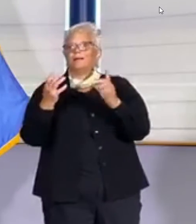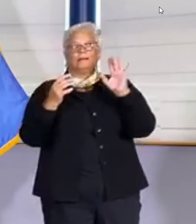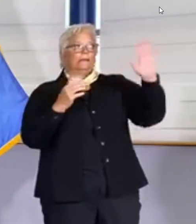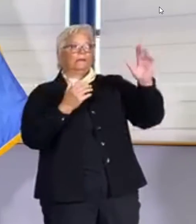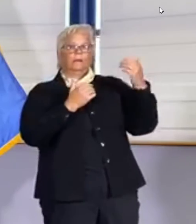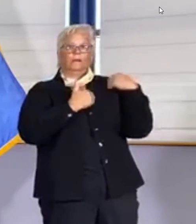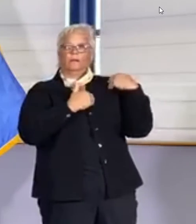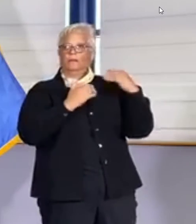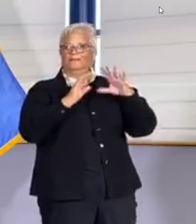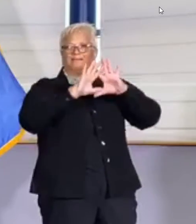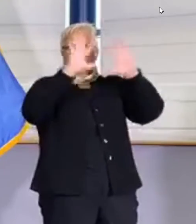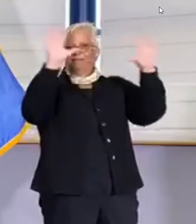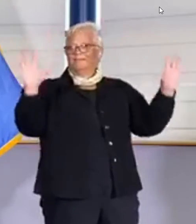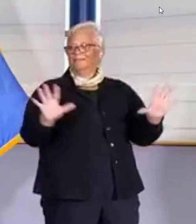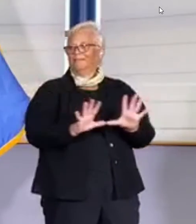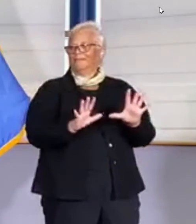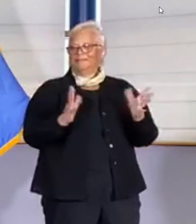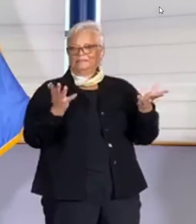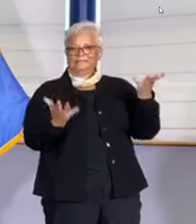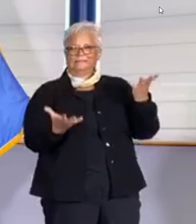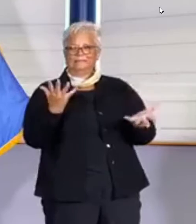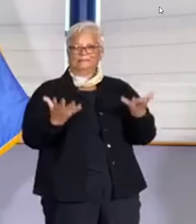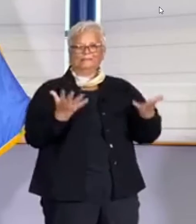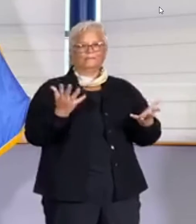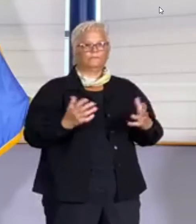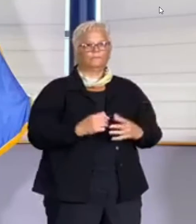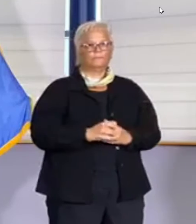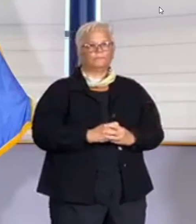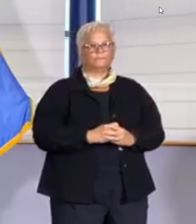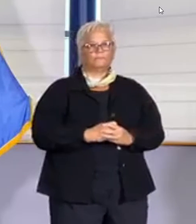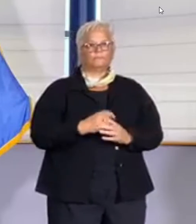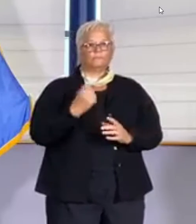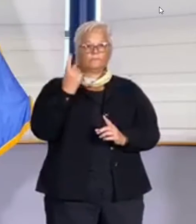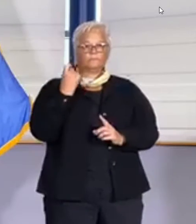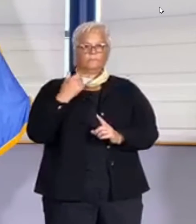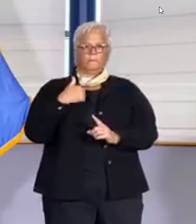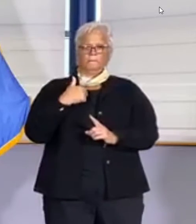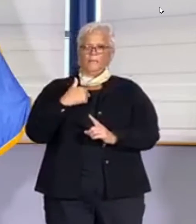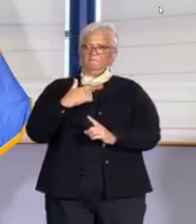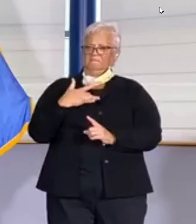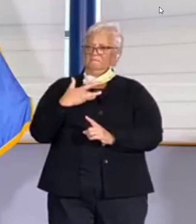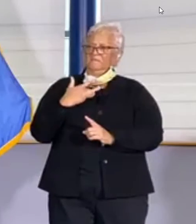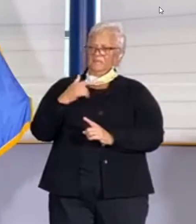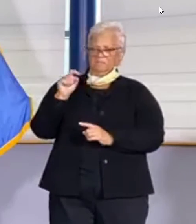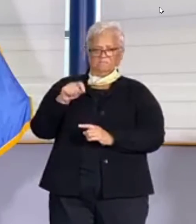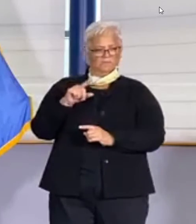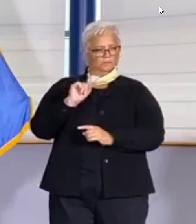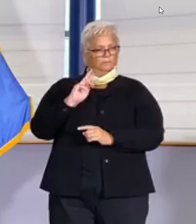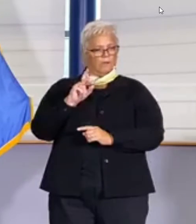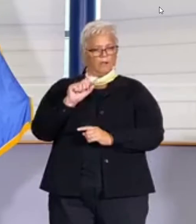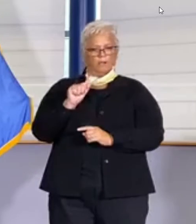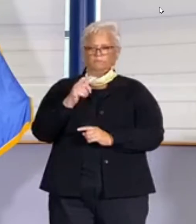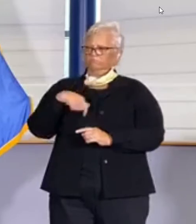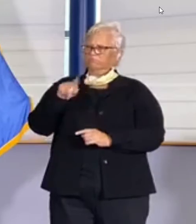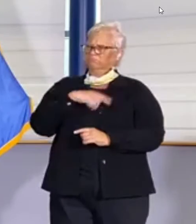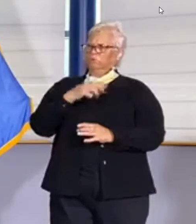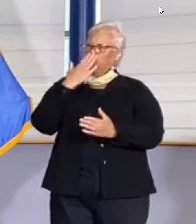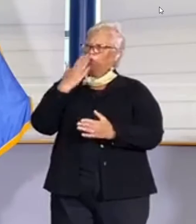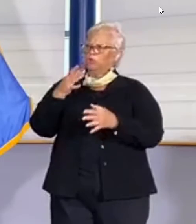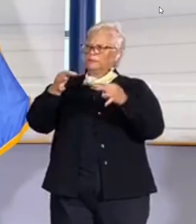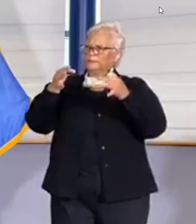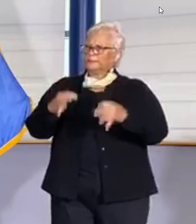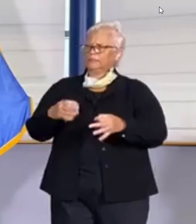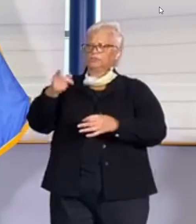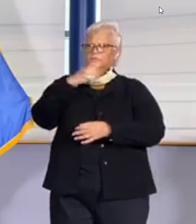Tulsa and I think helps us make better decisions relative to Tulsa. And then, of course, we're always in communication with the city of